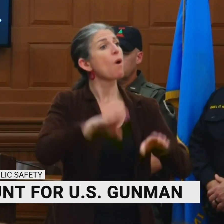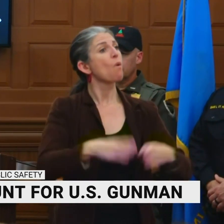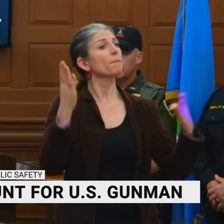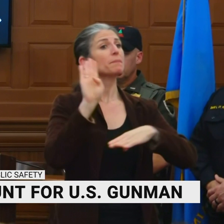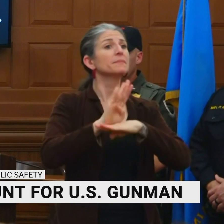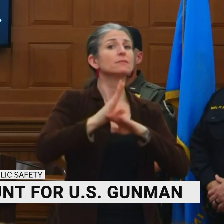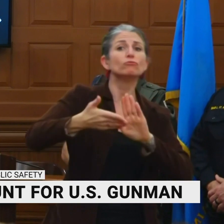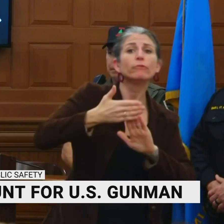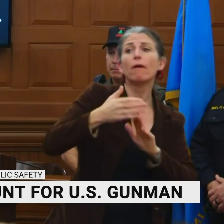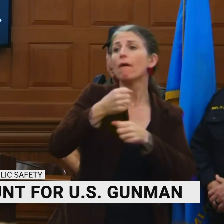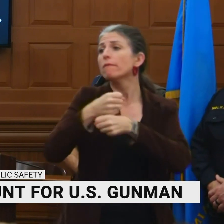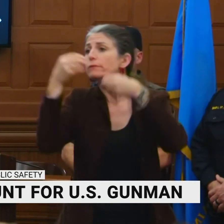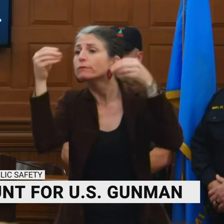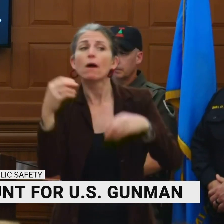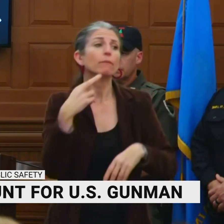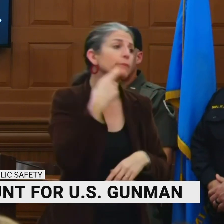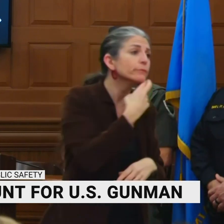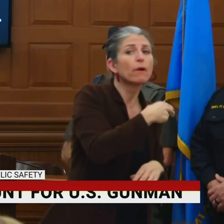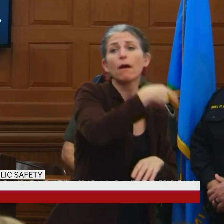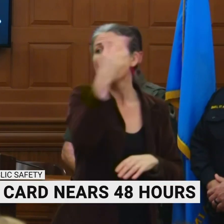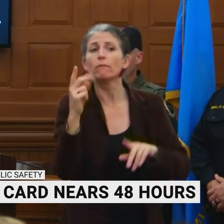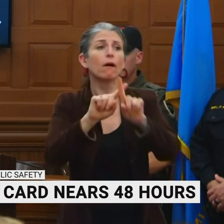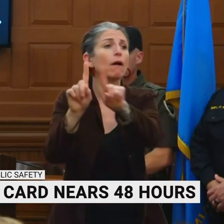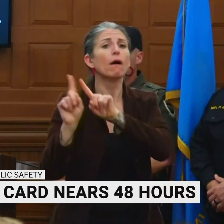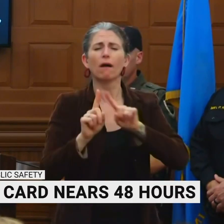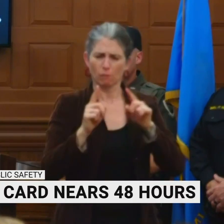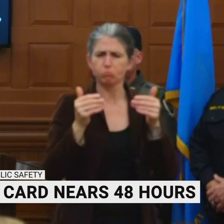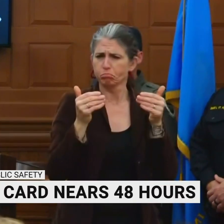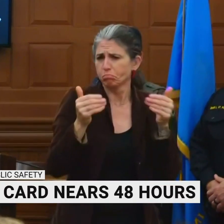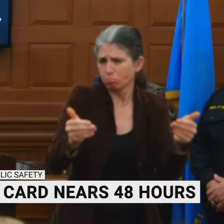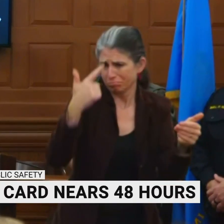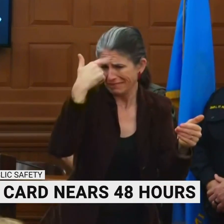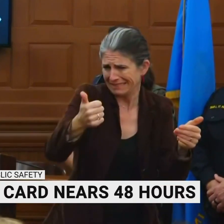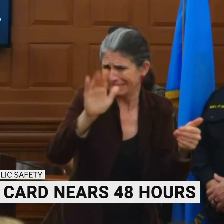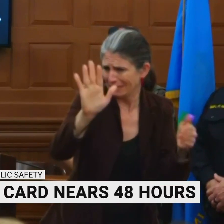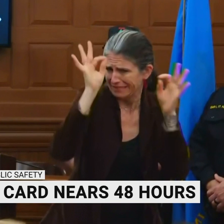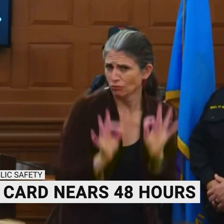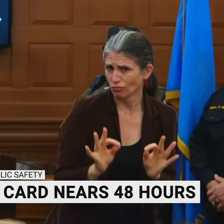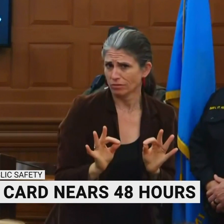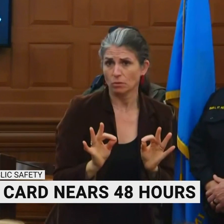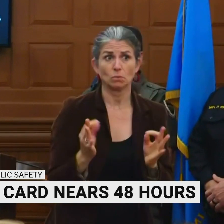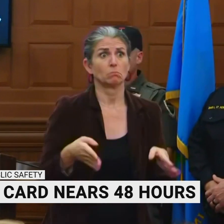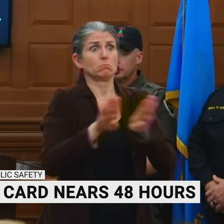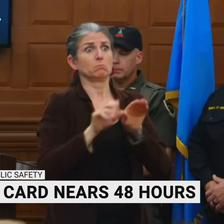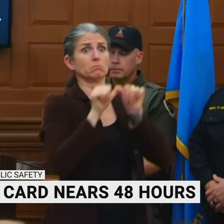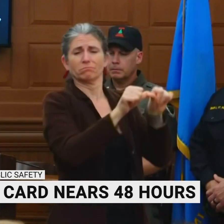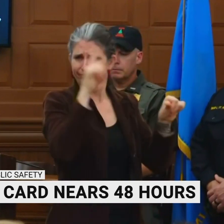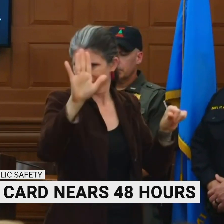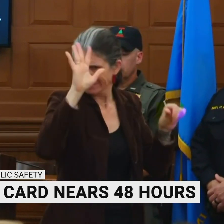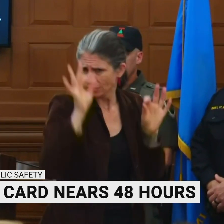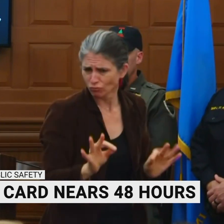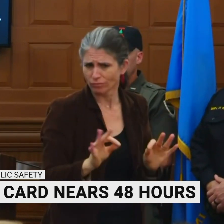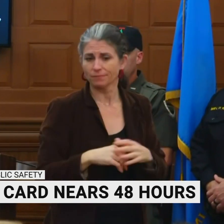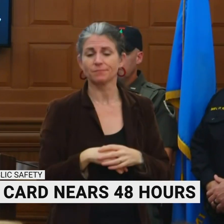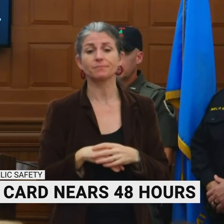and it was a good question, and I told you at that time that we were working on an answer for that. And what that means is that the general